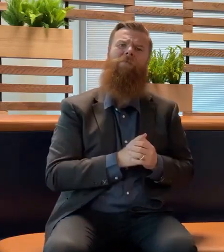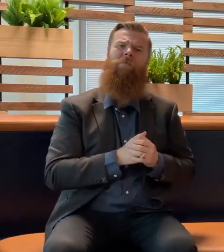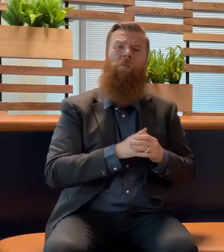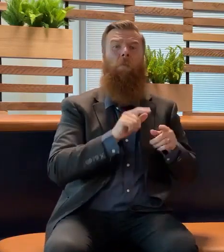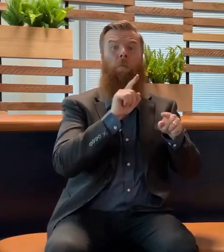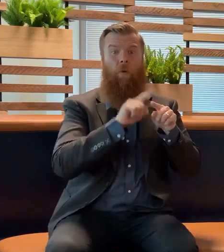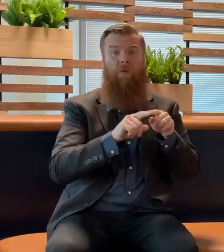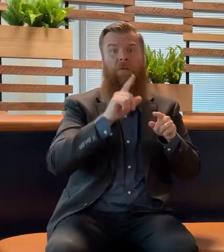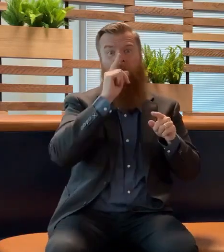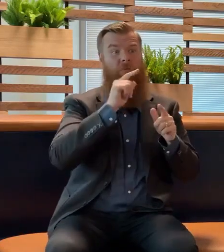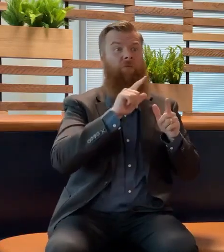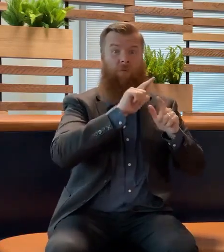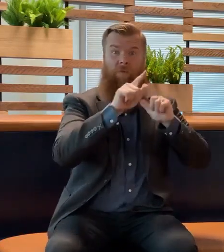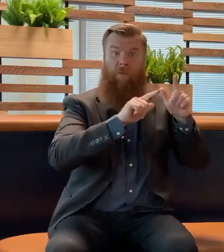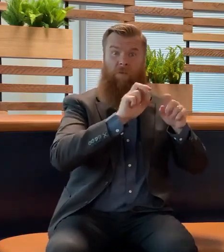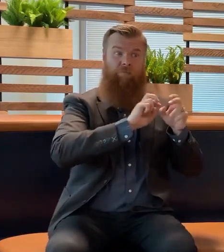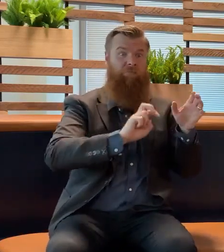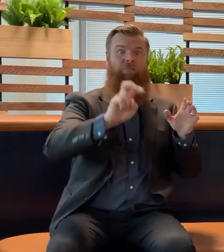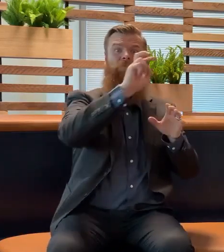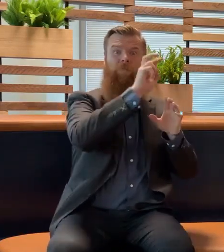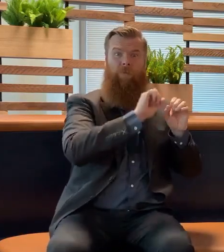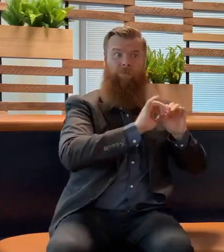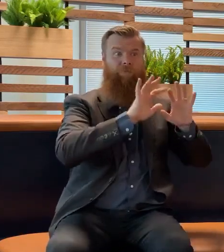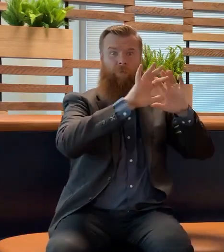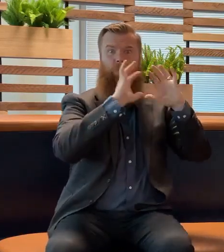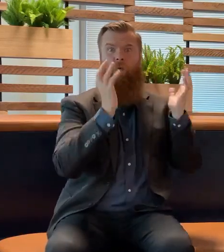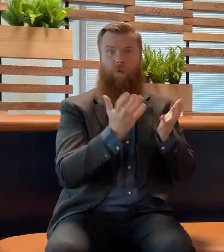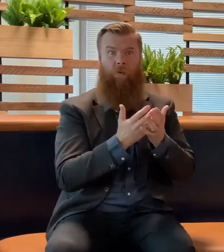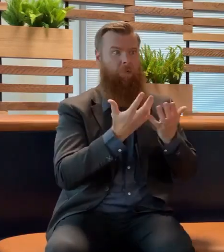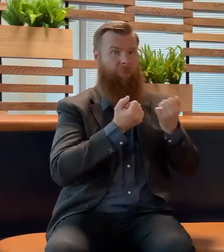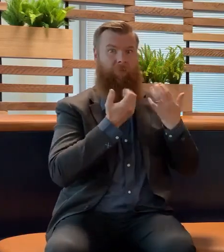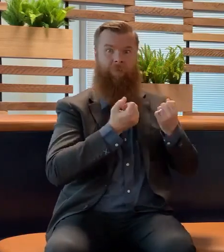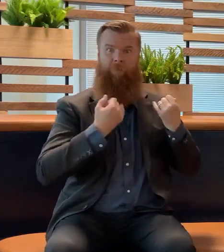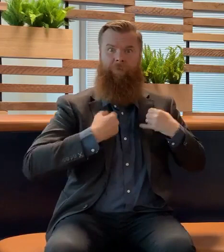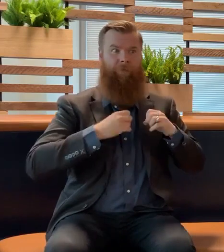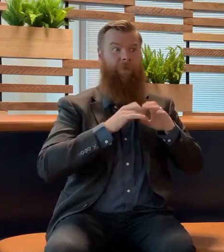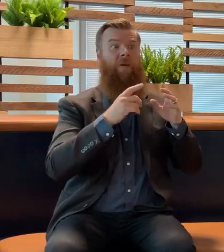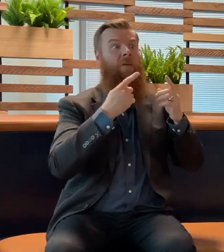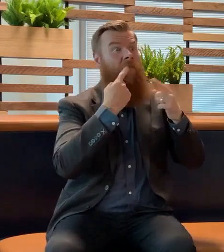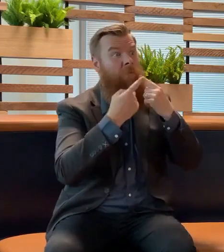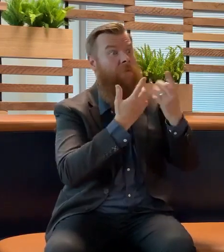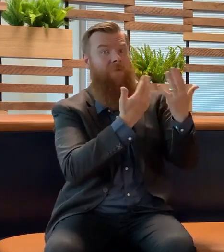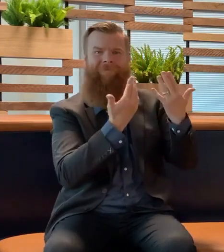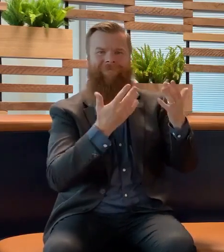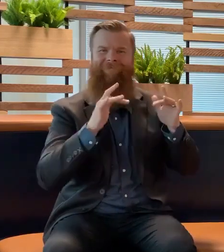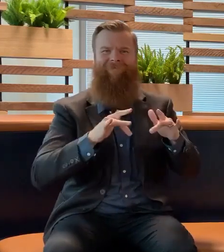around the world we don't have a lot of information about older people.